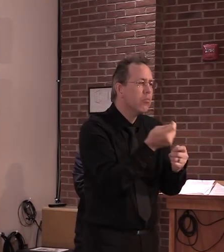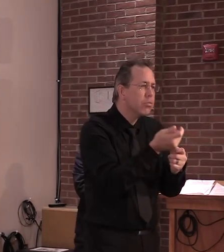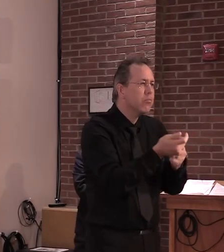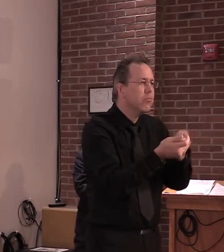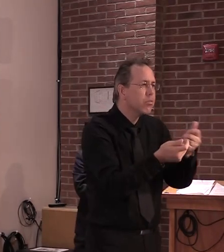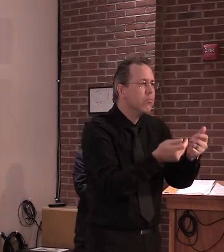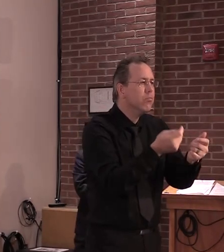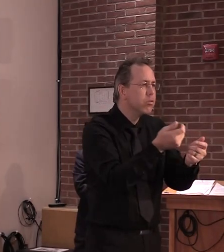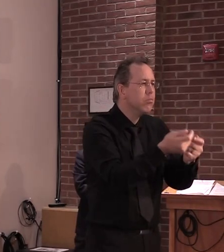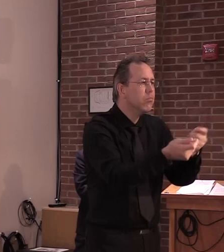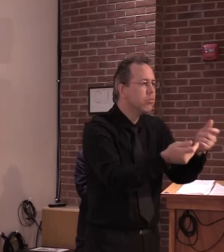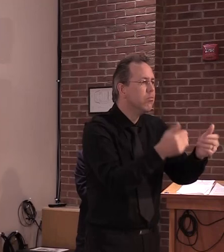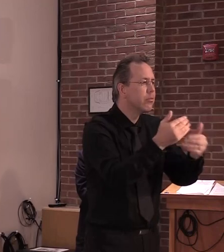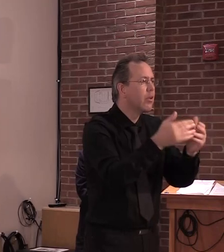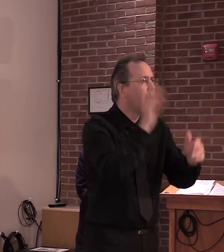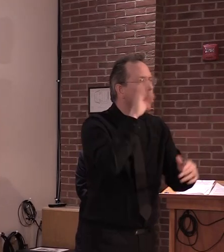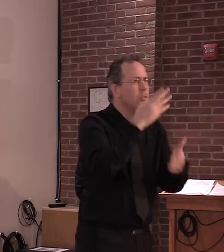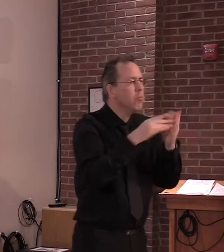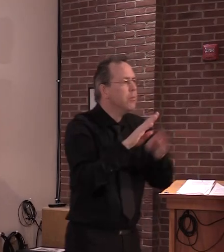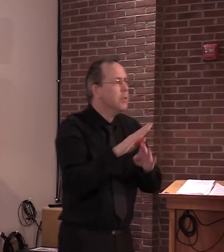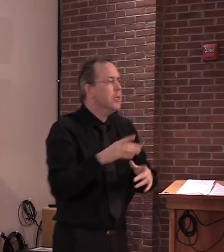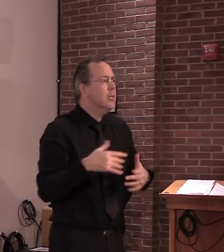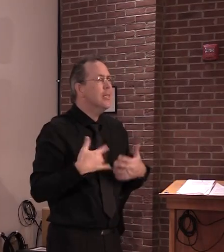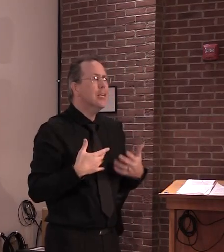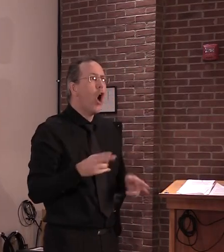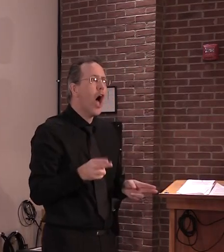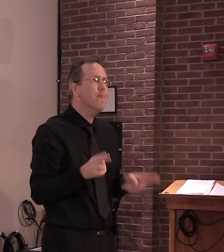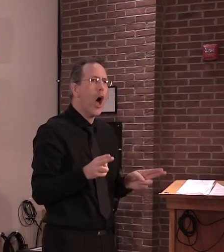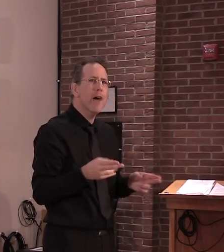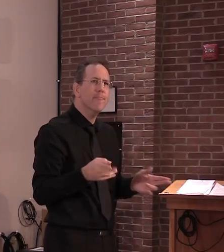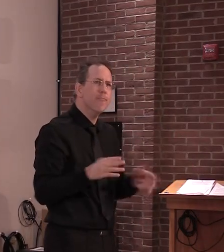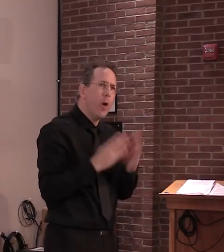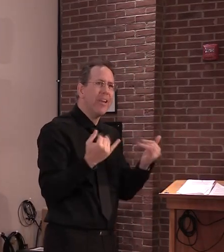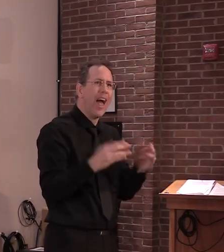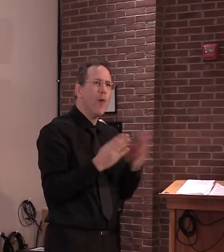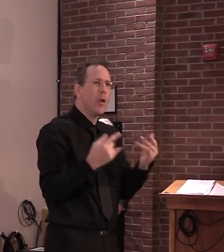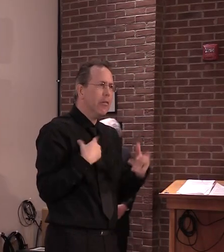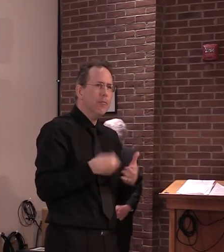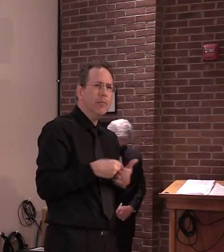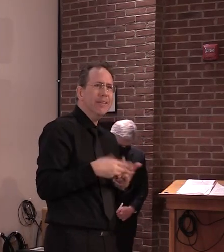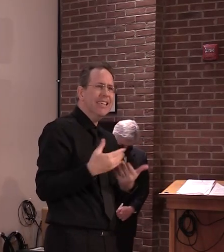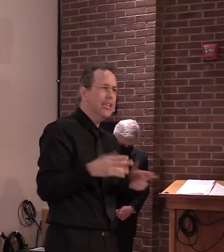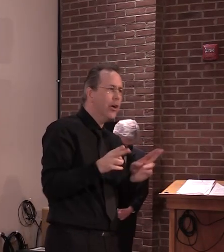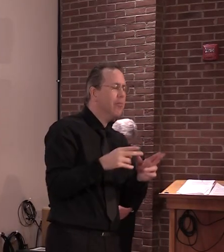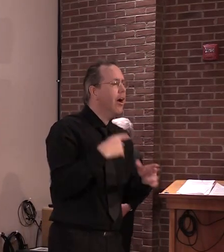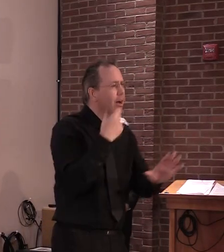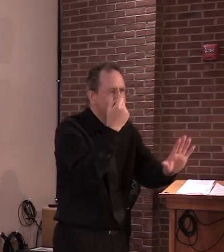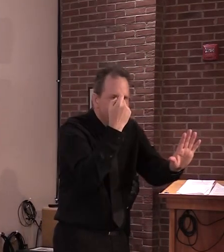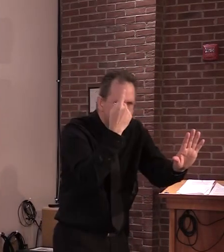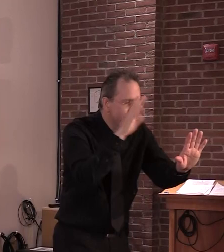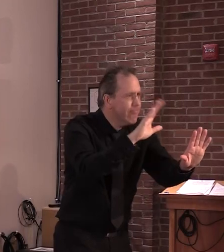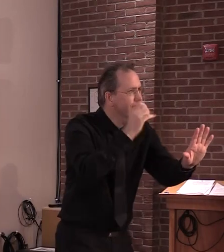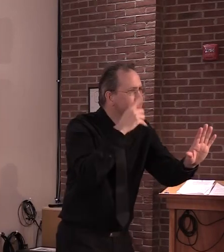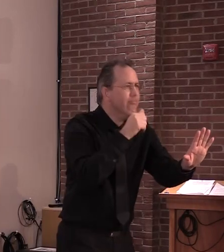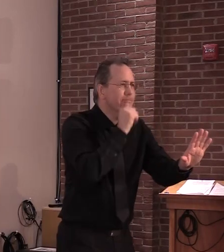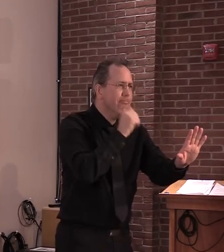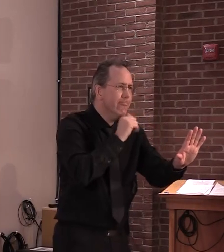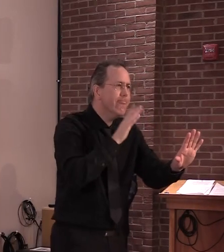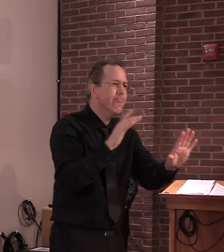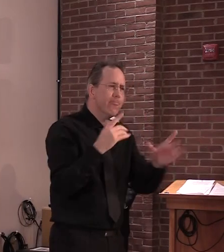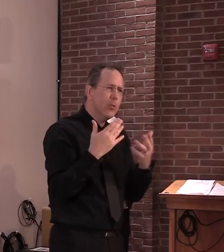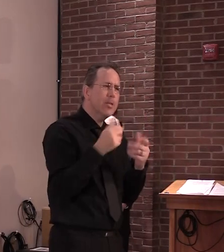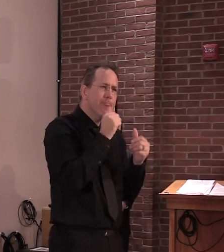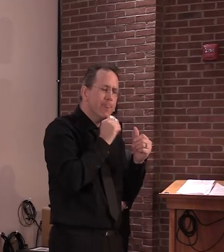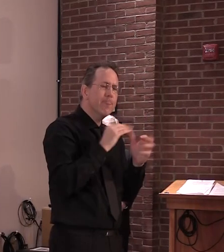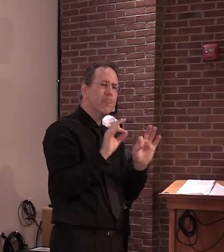about it. So, um, we're, we're very much working on how this would, would look. And, um, when the governor gets to the